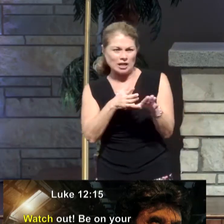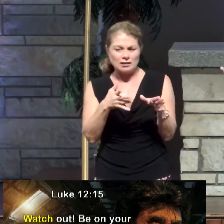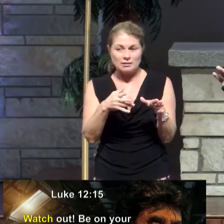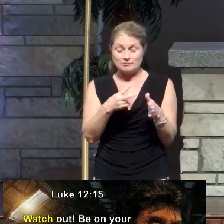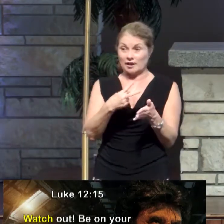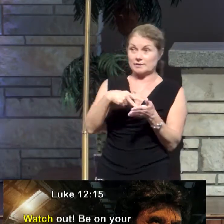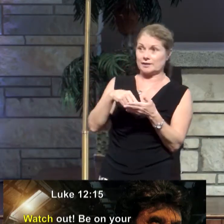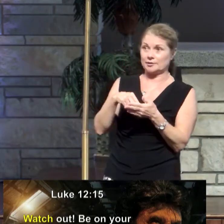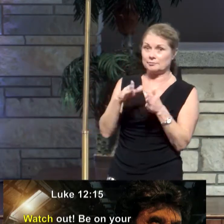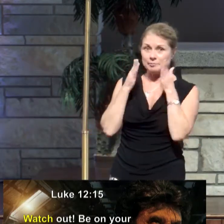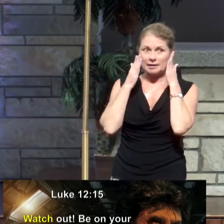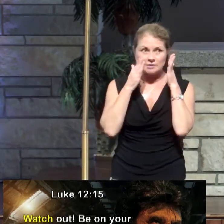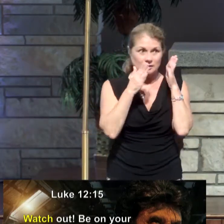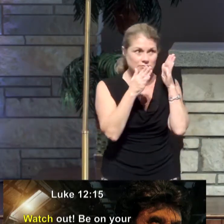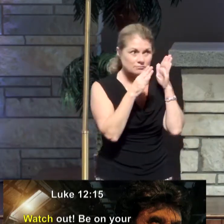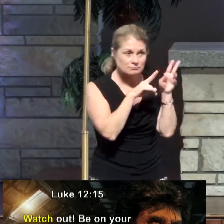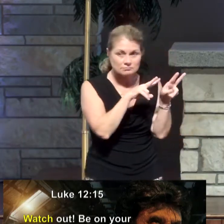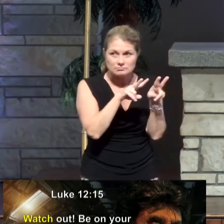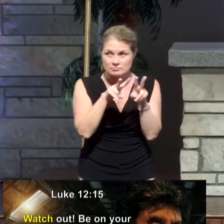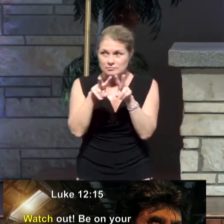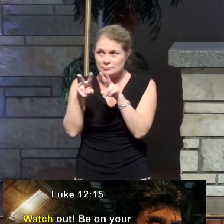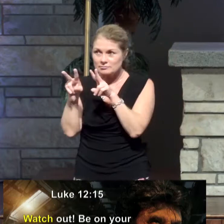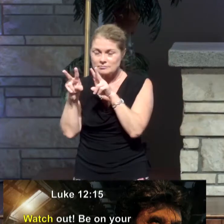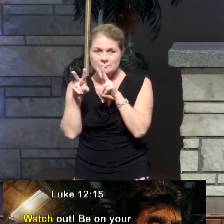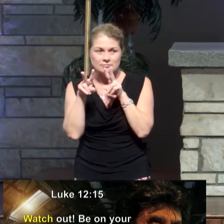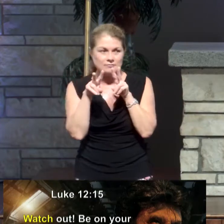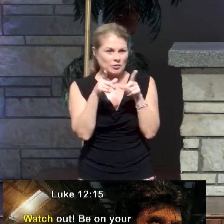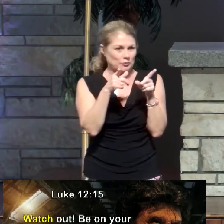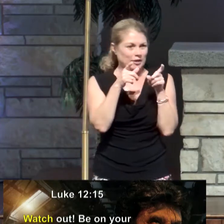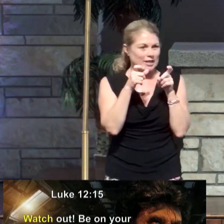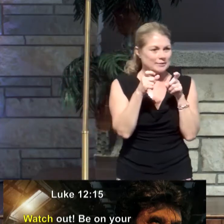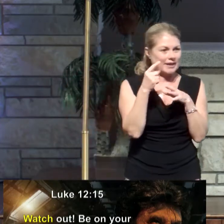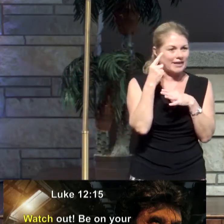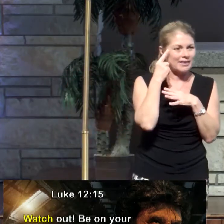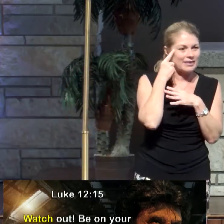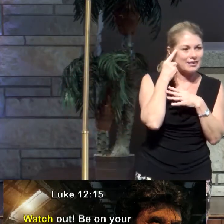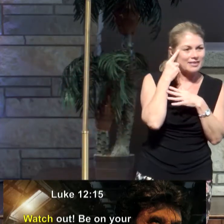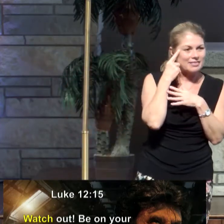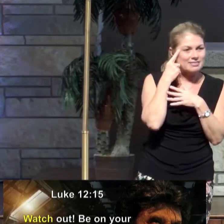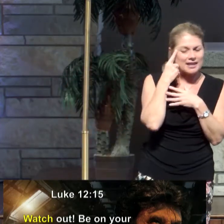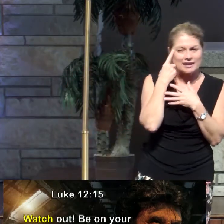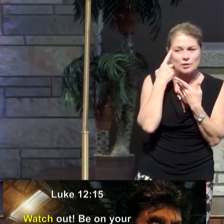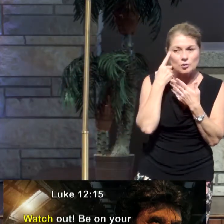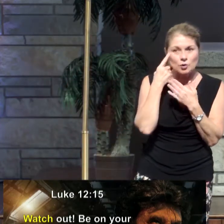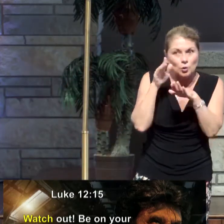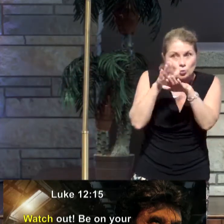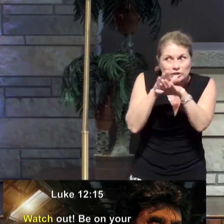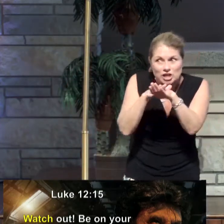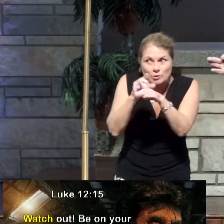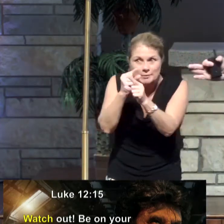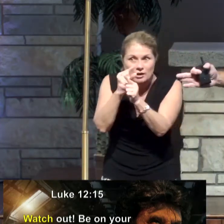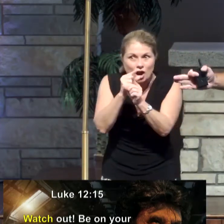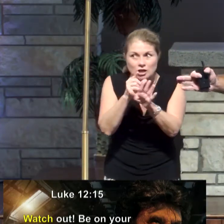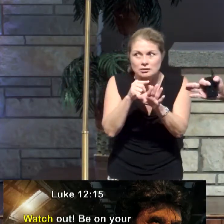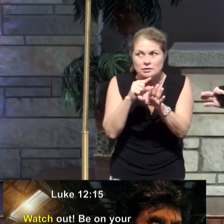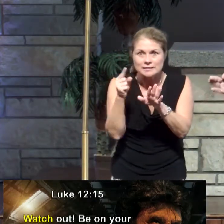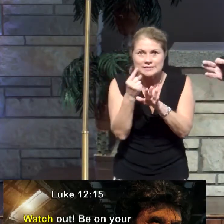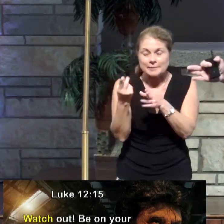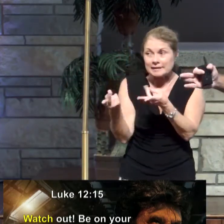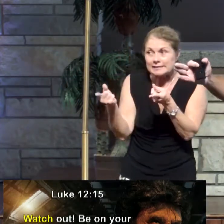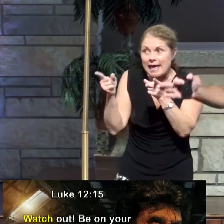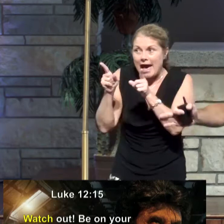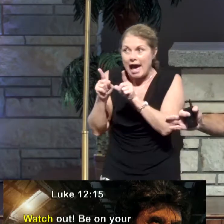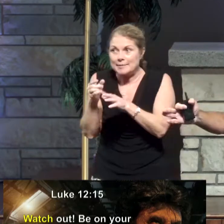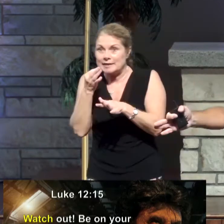attention, to look around. And we automatically think of physical danger, don't we? Watch out. Be on guard. Like something around the corner is just